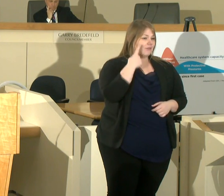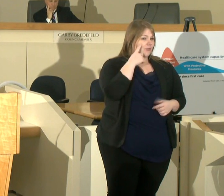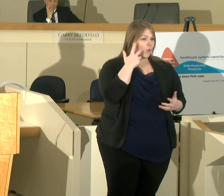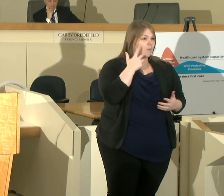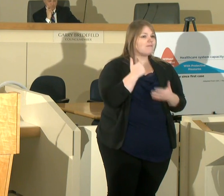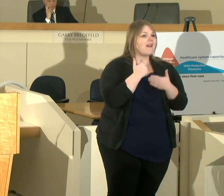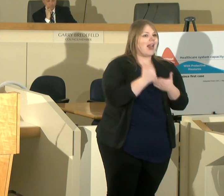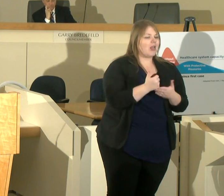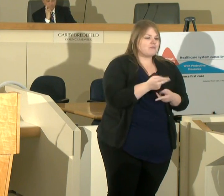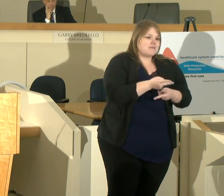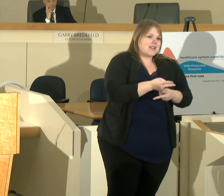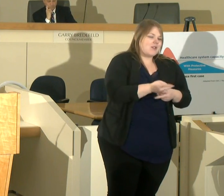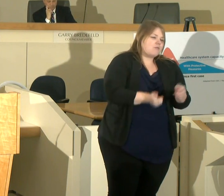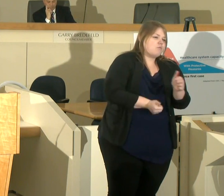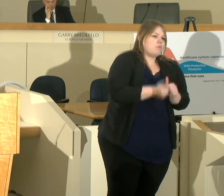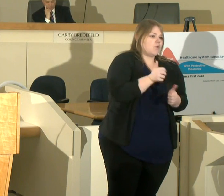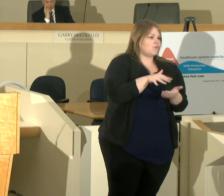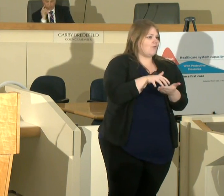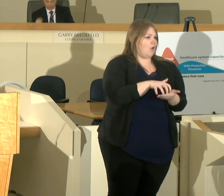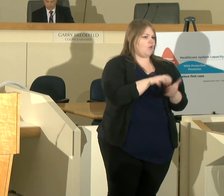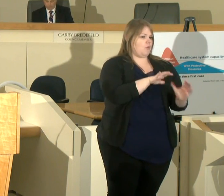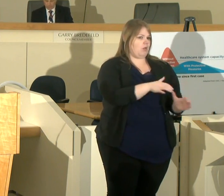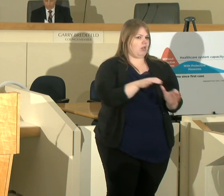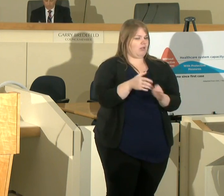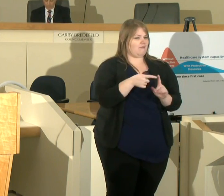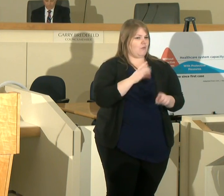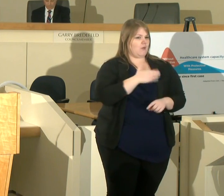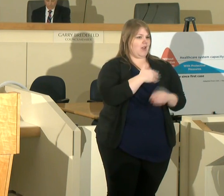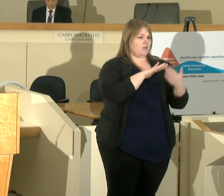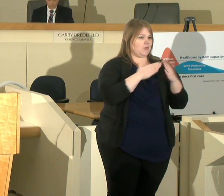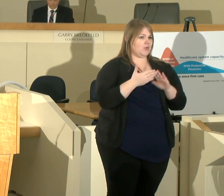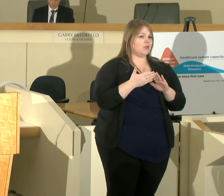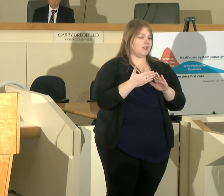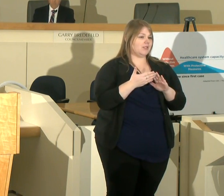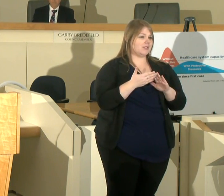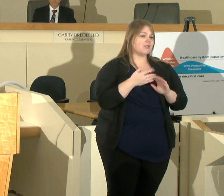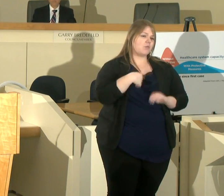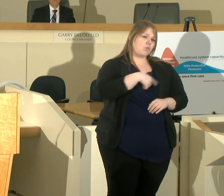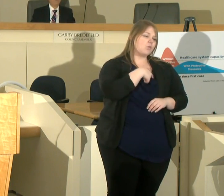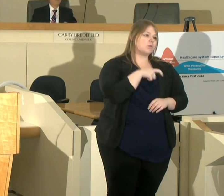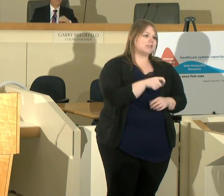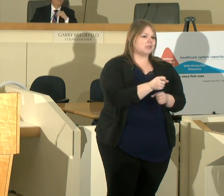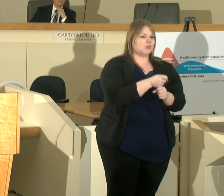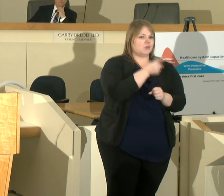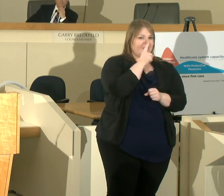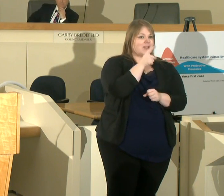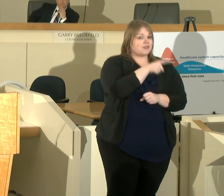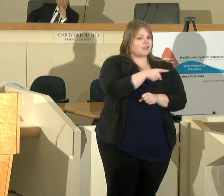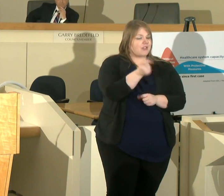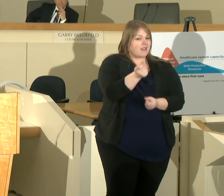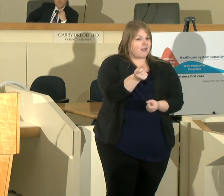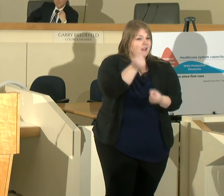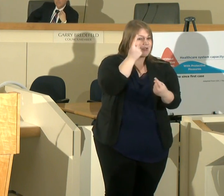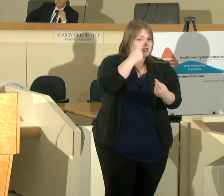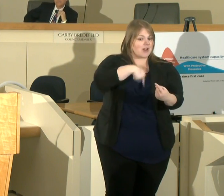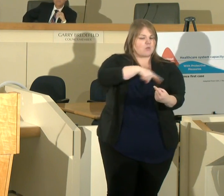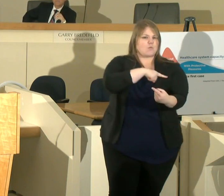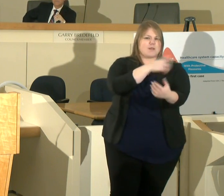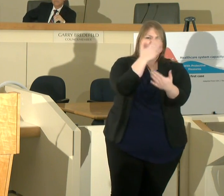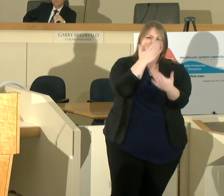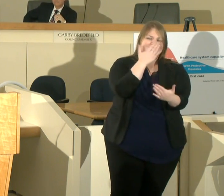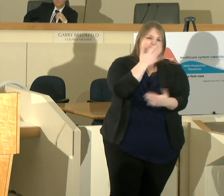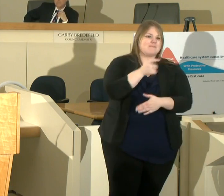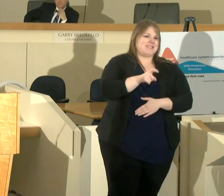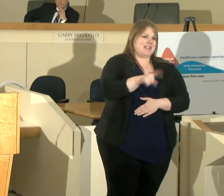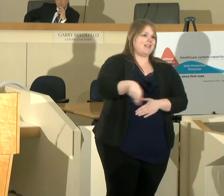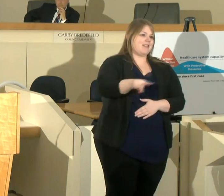take care of the most vulnerable in our communities and i think we have to make sure that they understand how much we need them